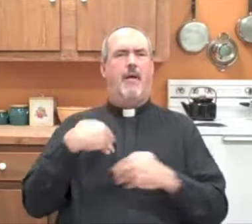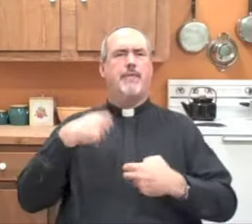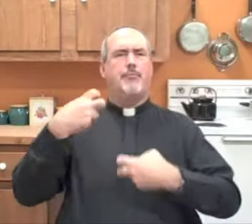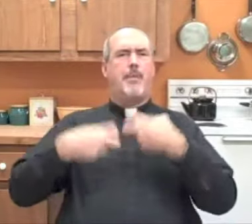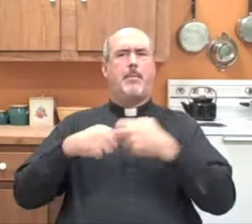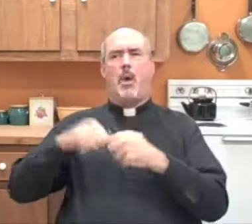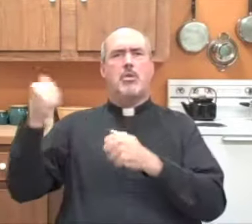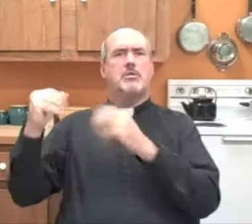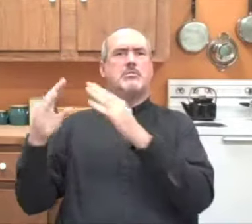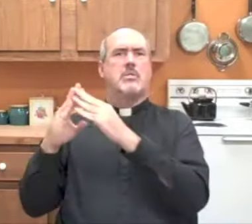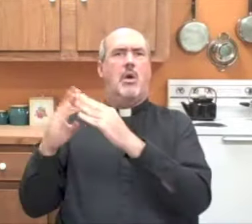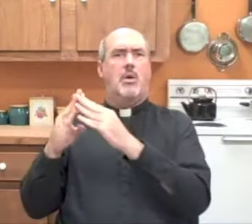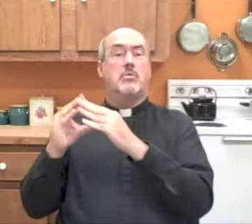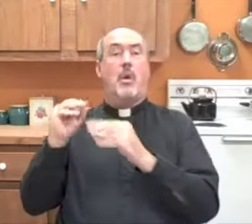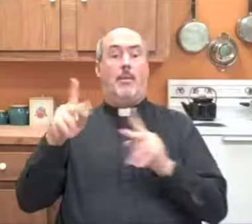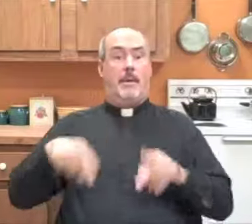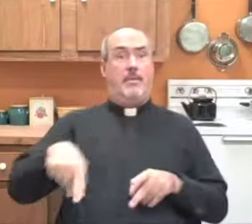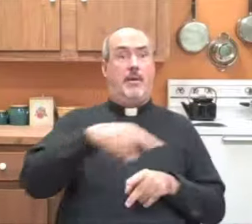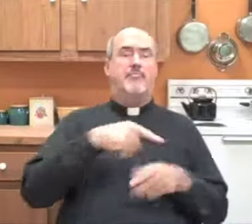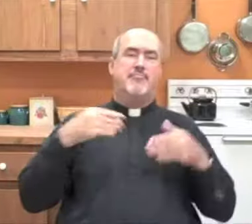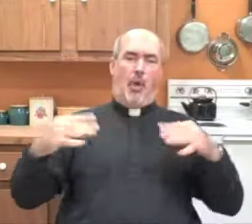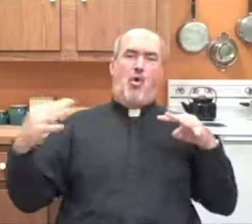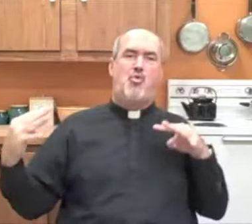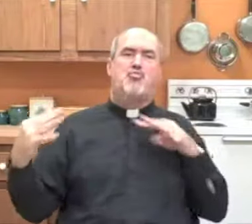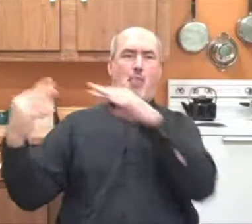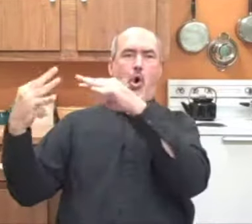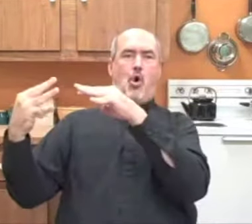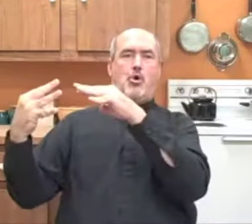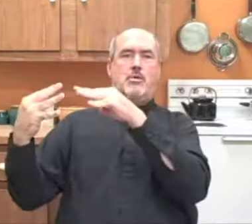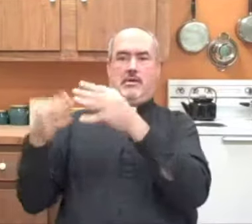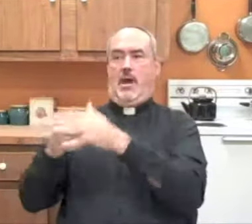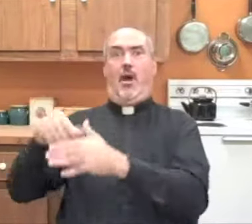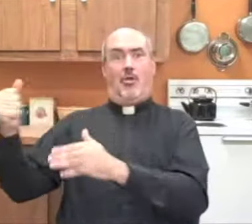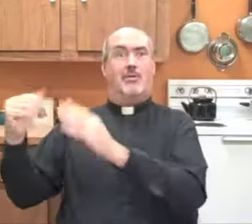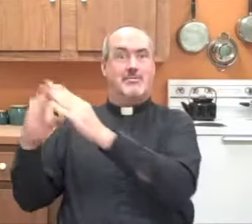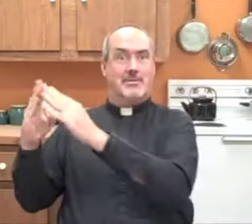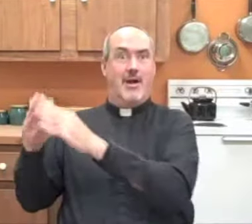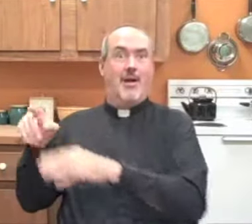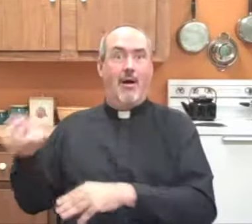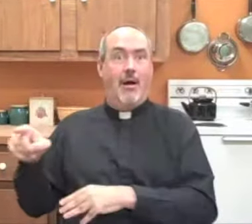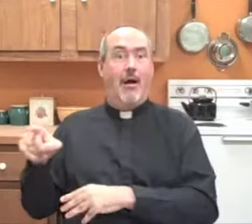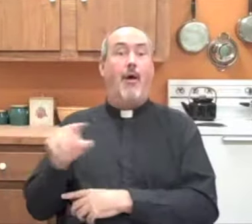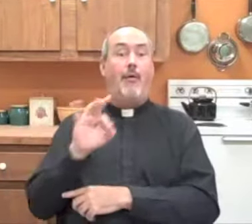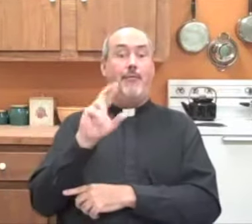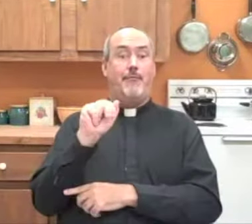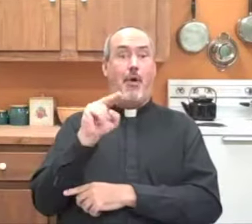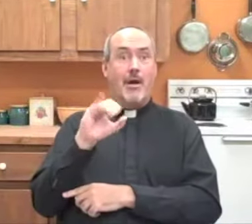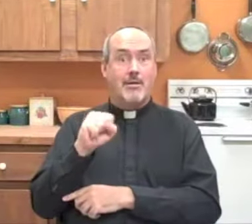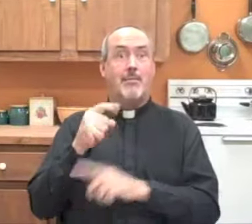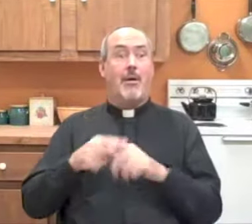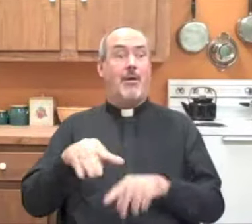One day, town of Assisi had a problem with another village in Italy, and a war ensued.